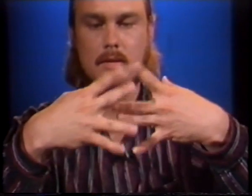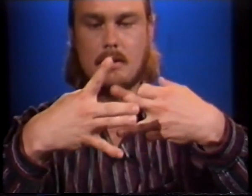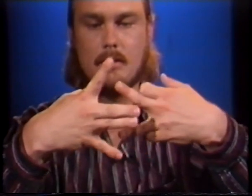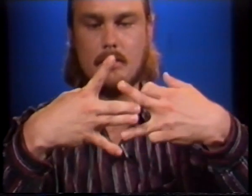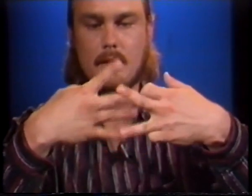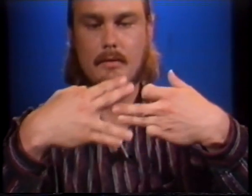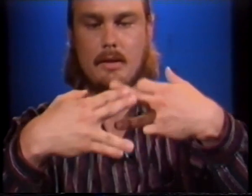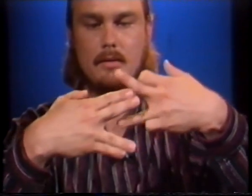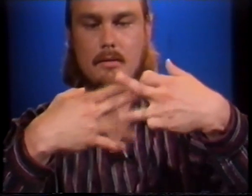Now, with the left hand.